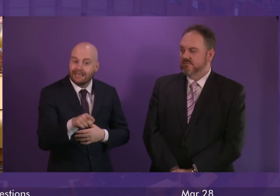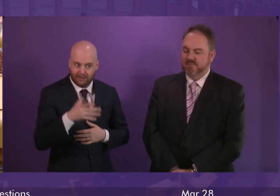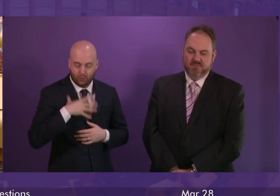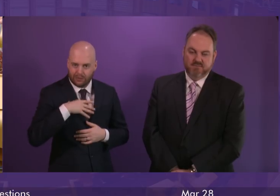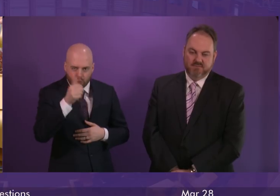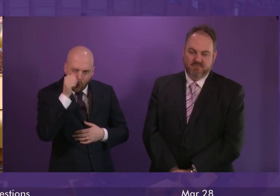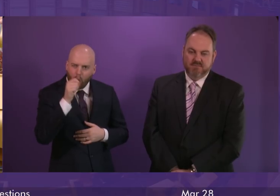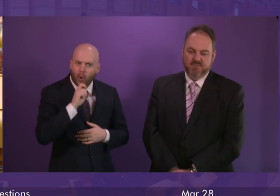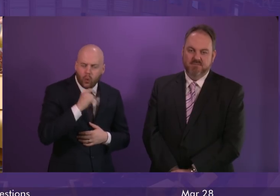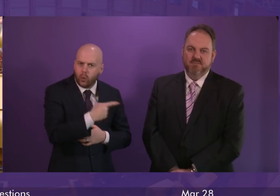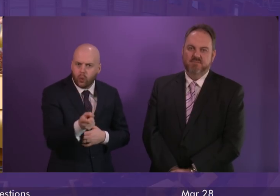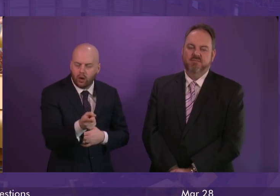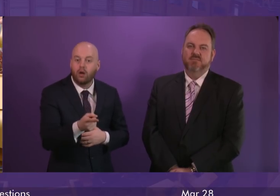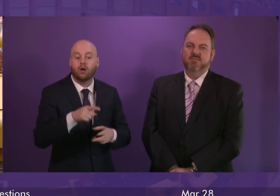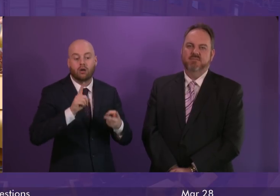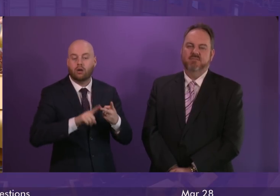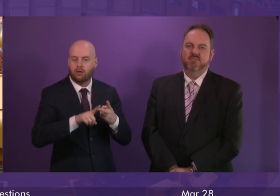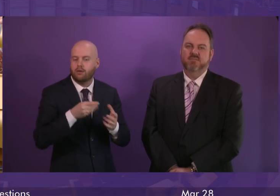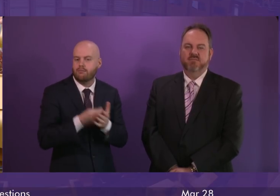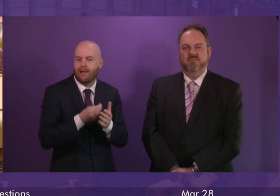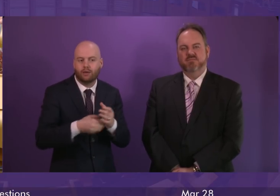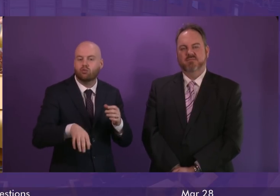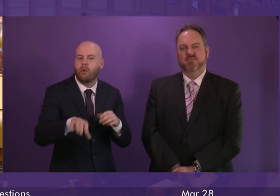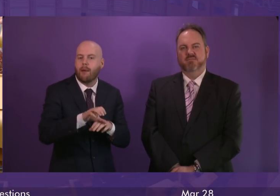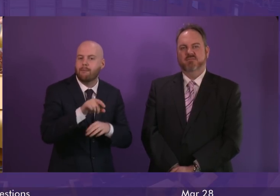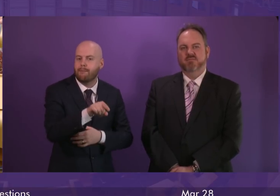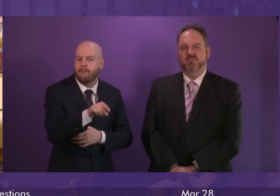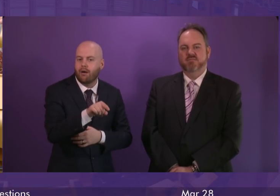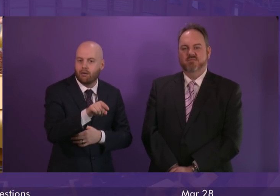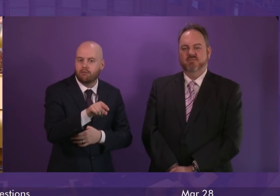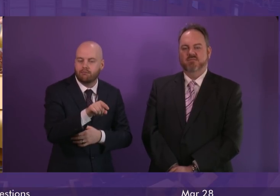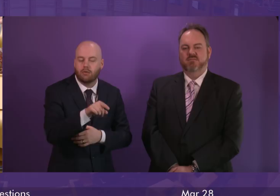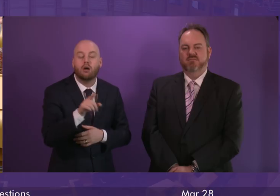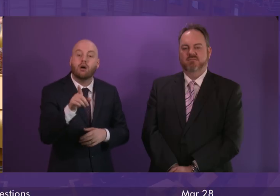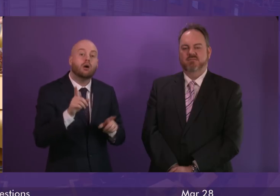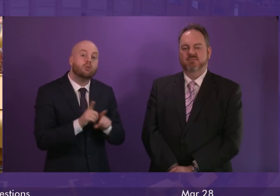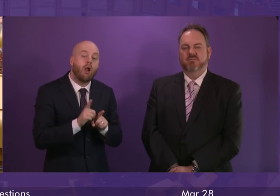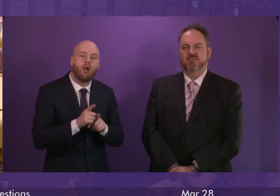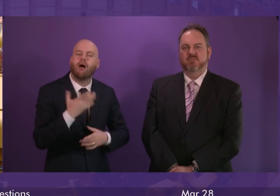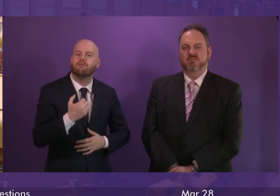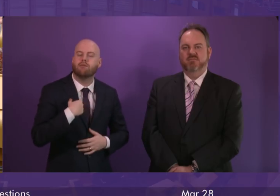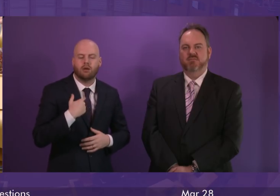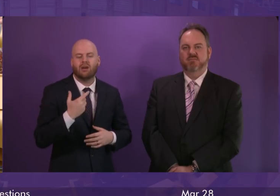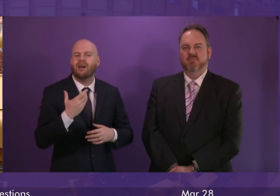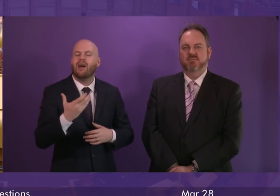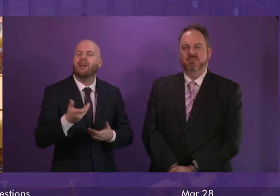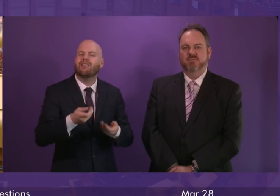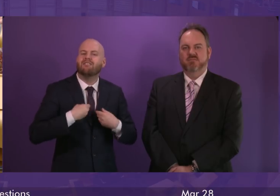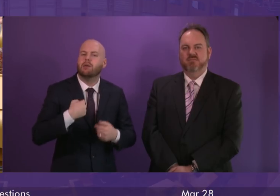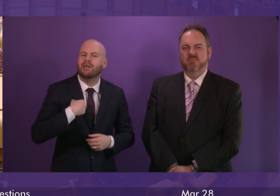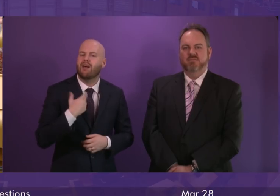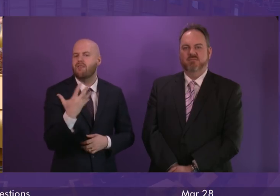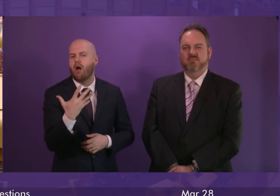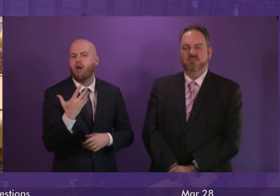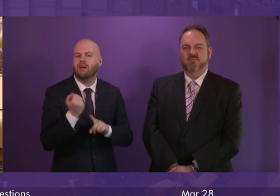to lift those households out of poverty. In terms of the Give Me Five campaign, which I've got a lot sympathy for the organisations behind